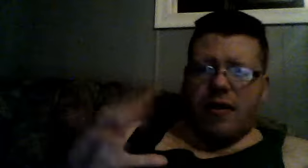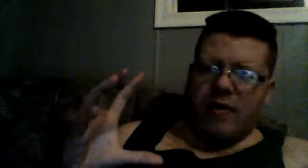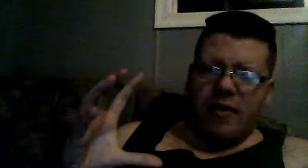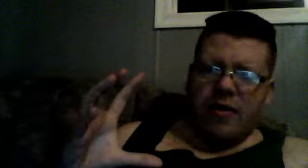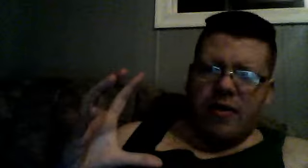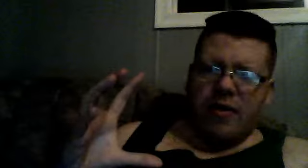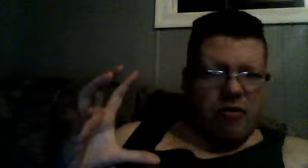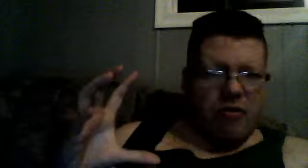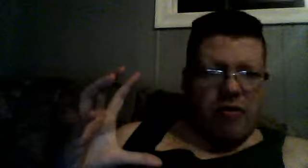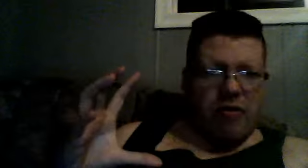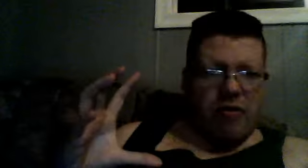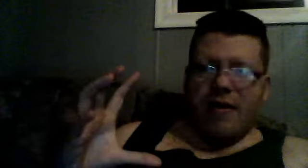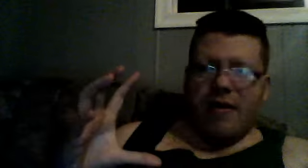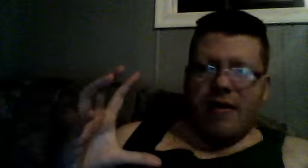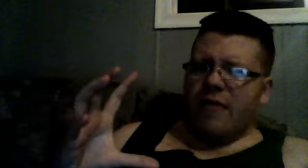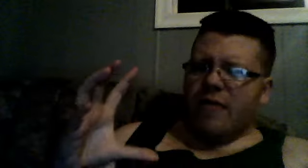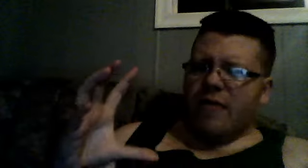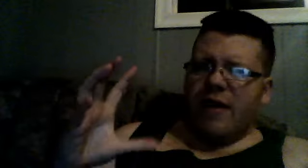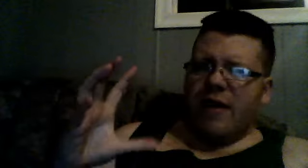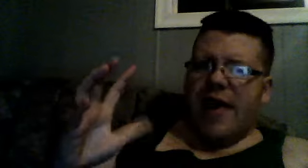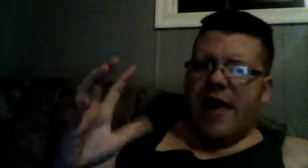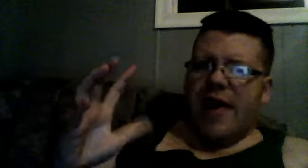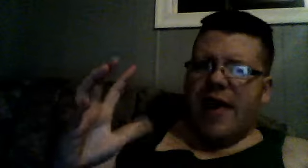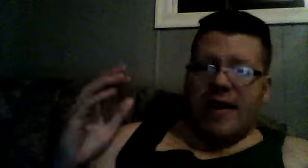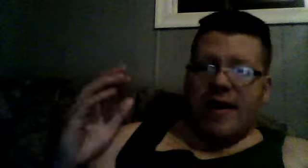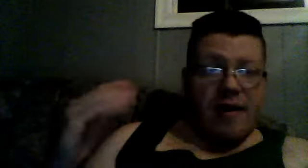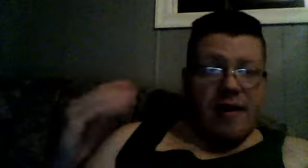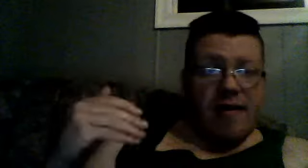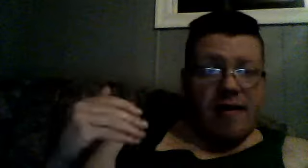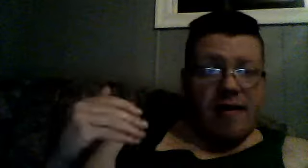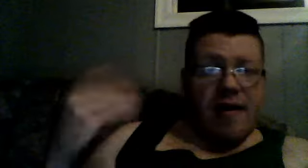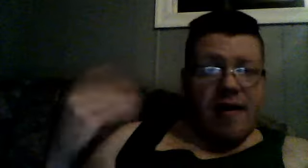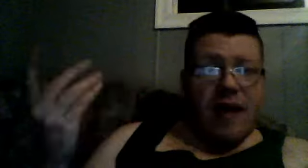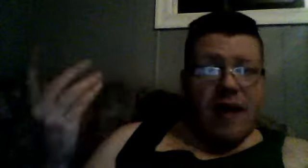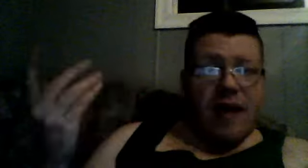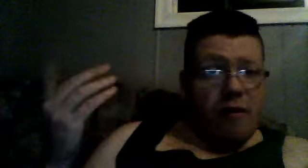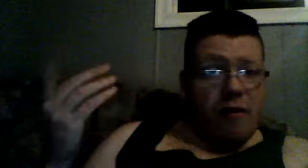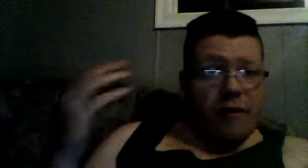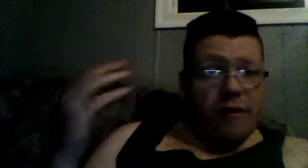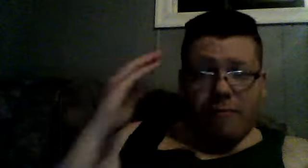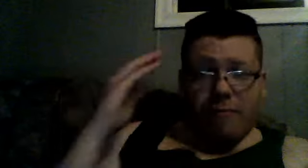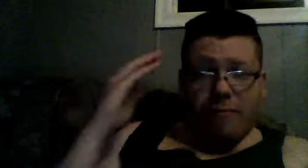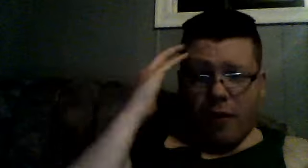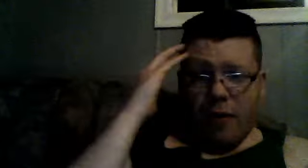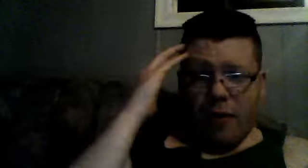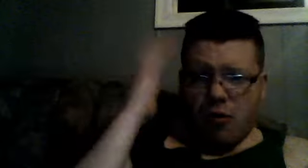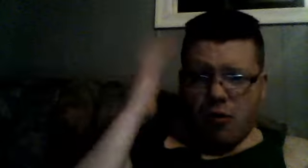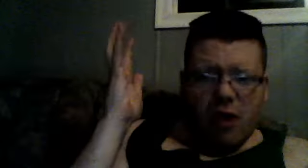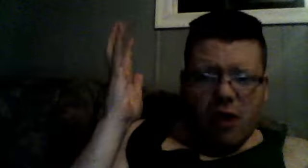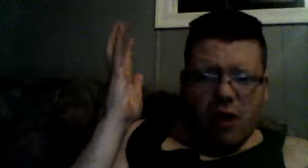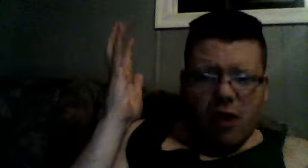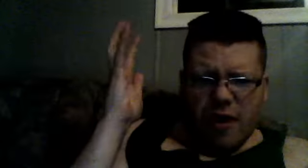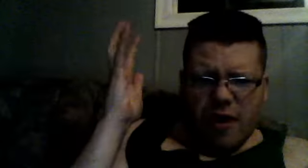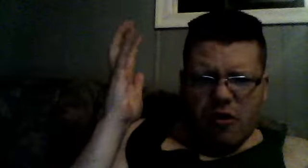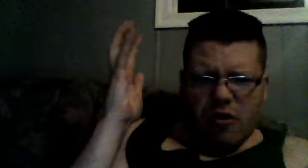Soundwave was a satellite, which I thought was pretty awesome, mind you,